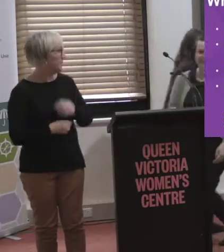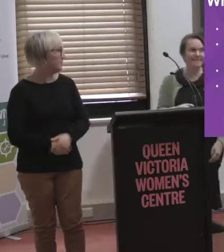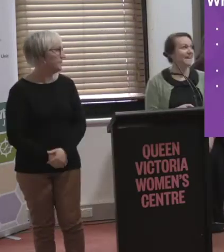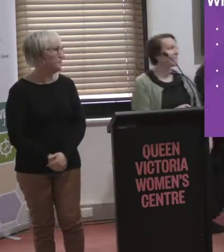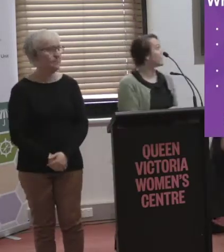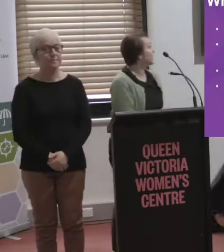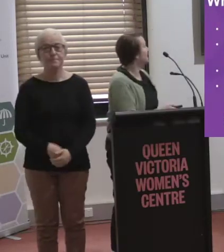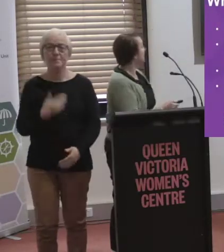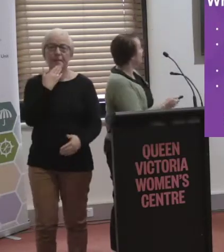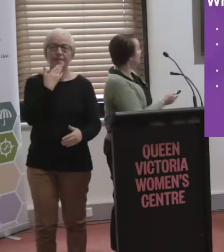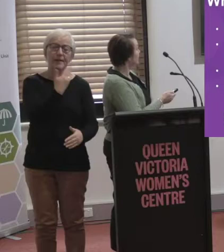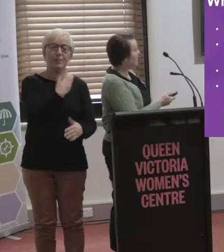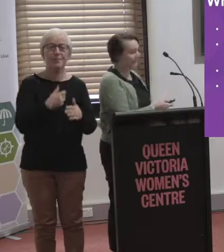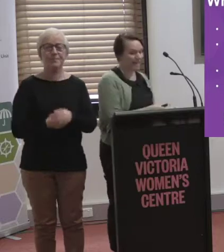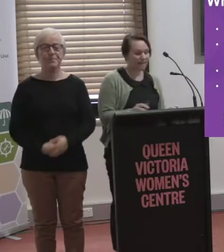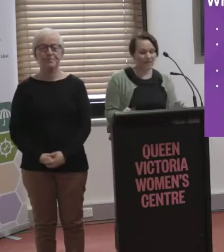Thanks, Catherine.